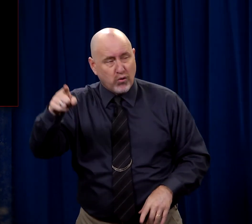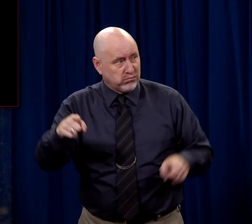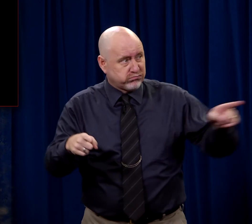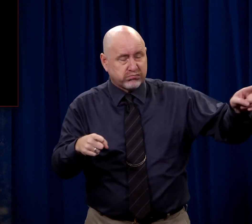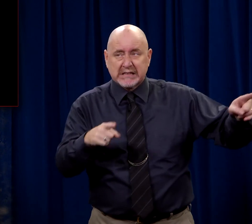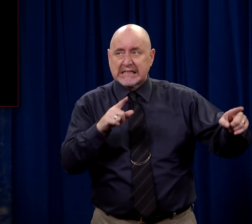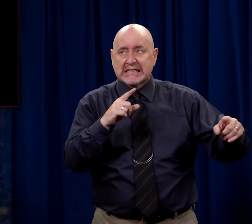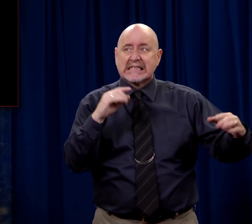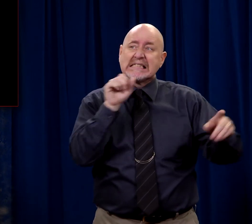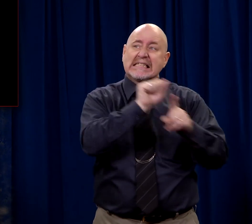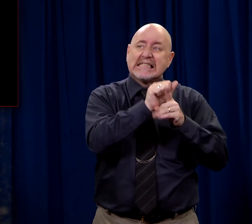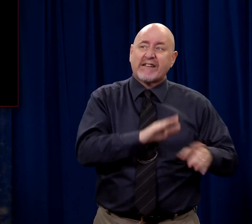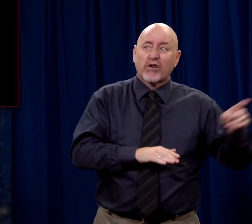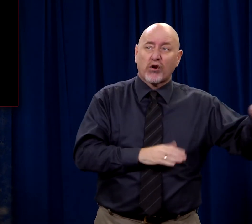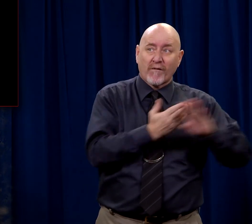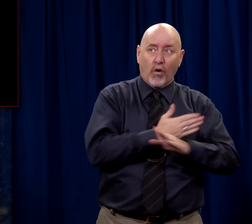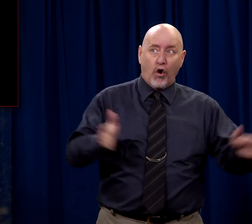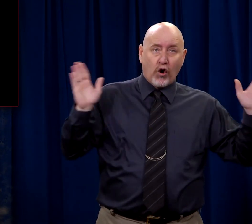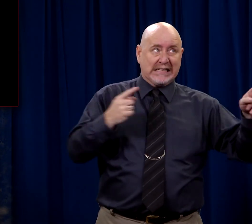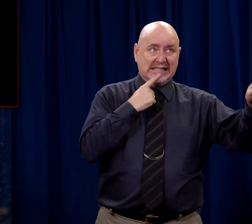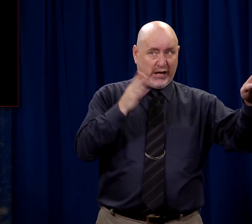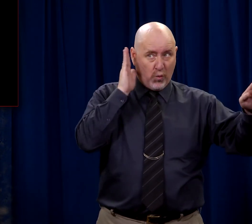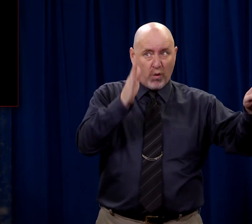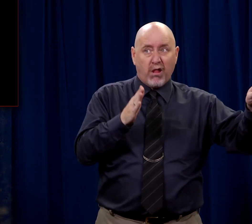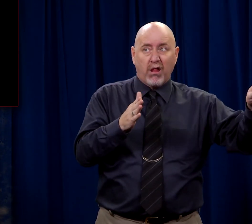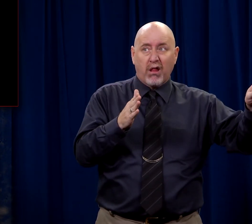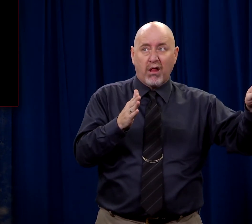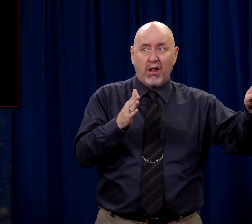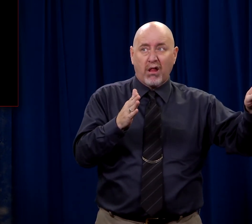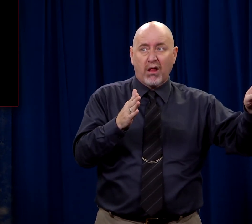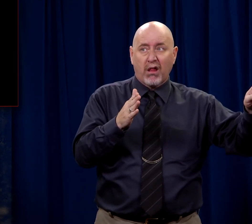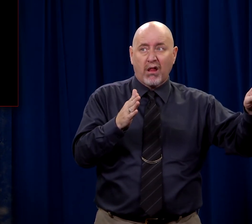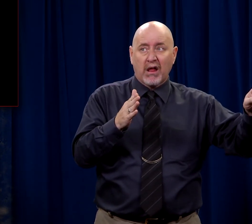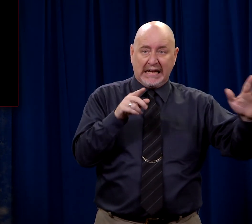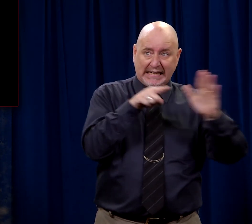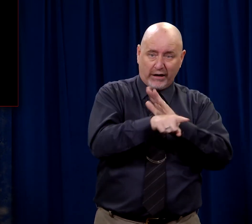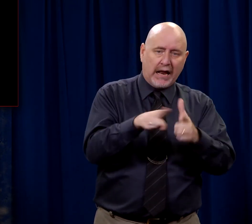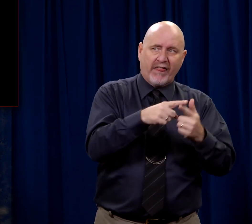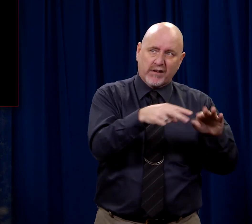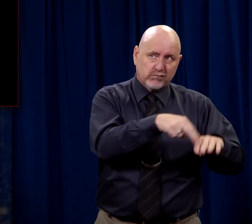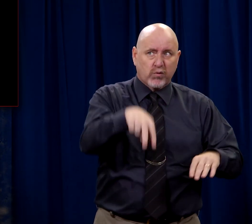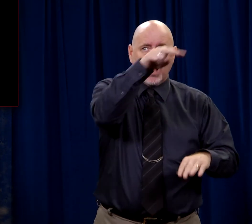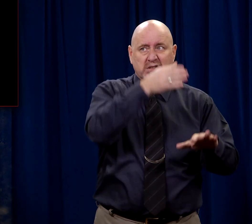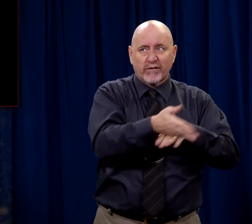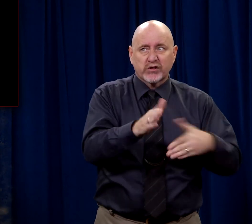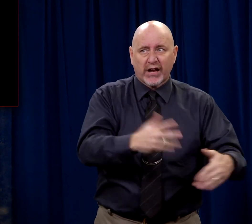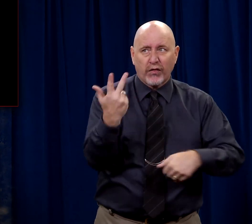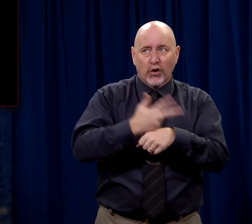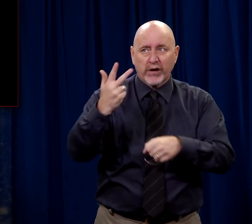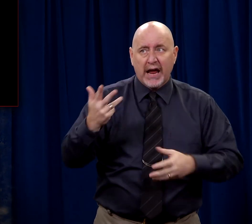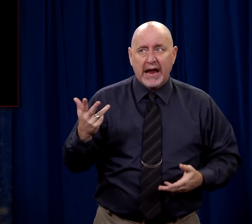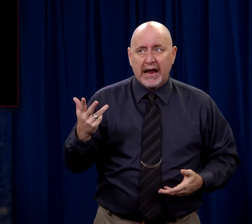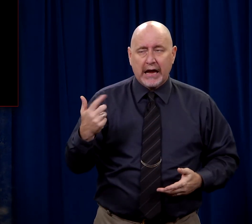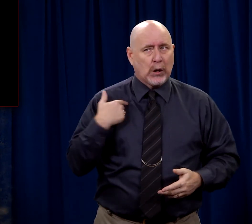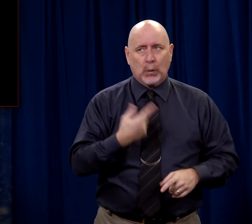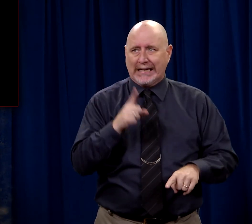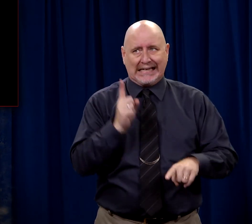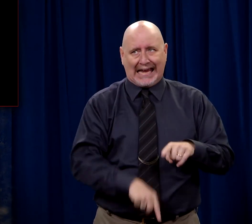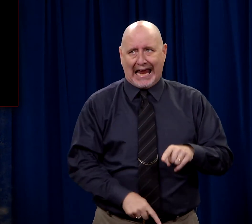know that this deceiver, before he was crucified said that he was going to be killed but that he was going to rise from the dead the third day. We